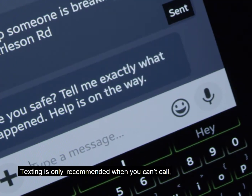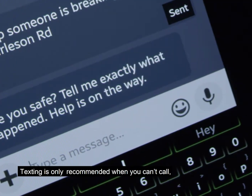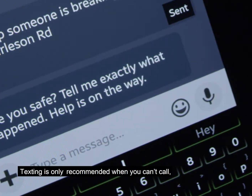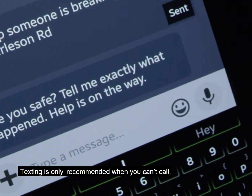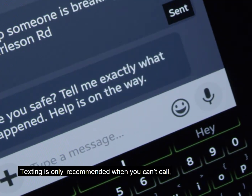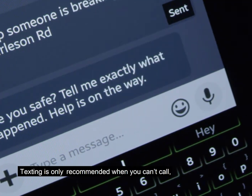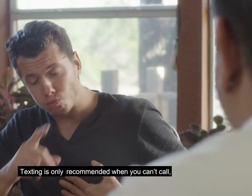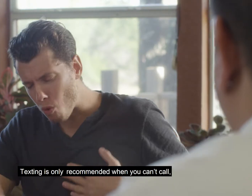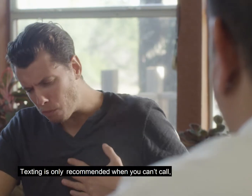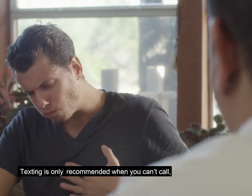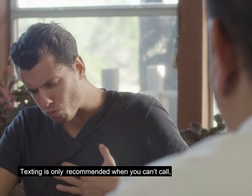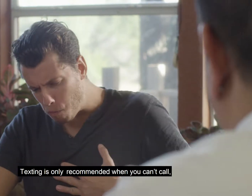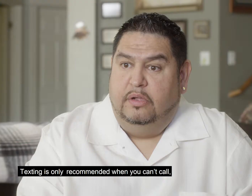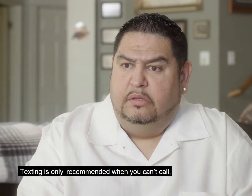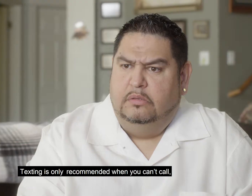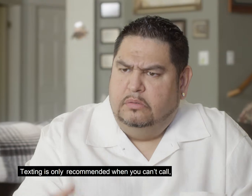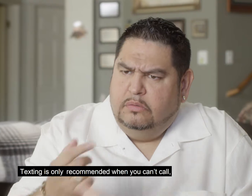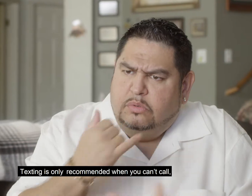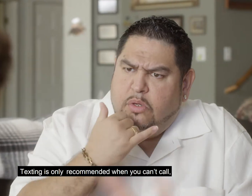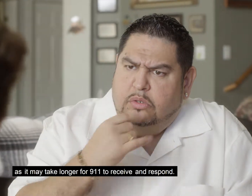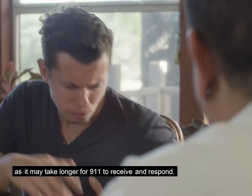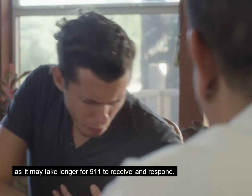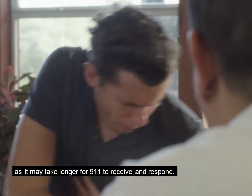as it may take longer for 911 to receive and respond.